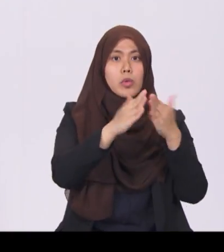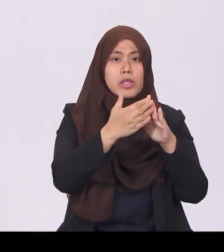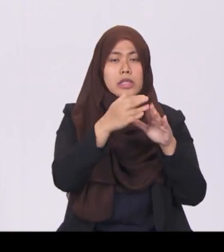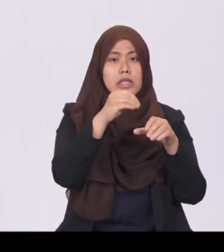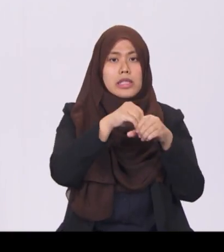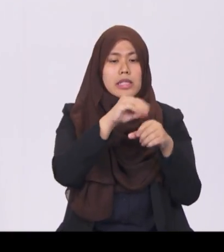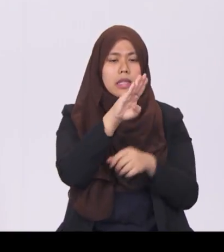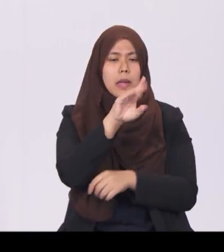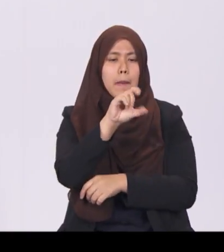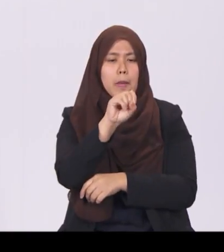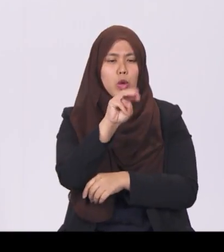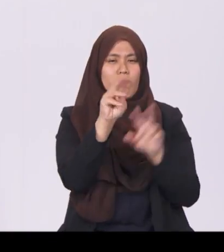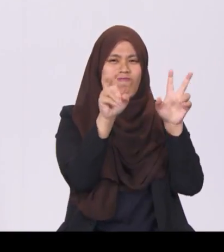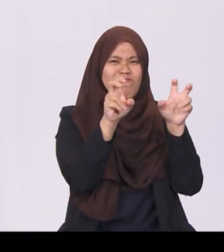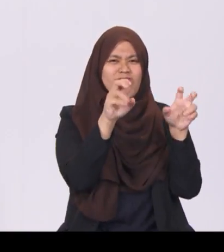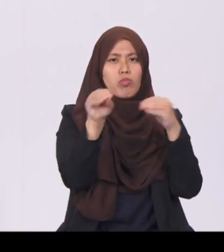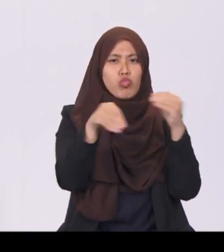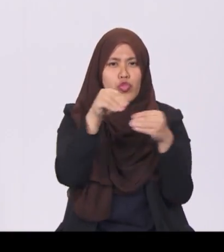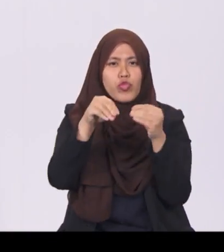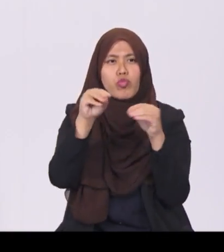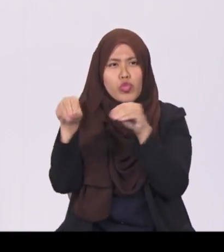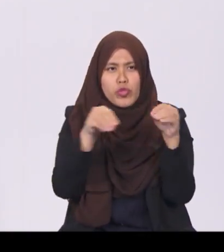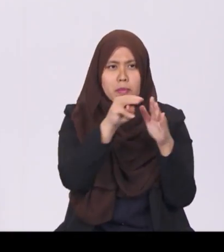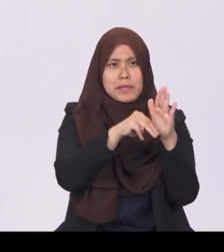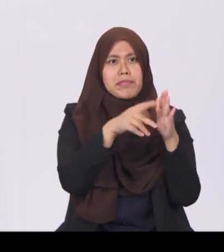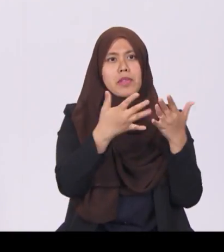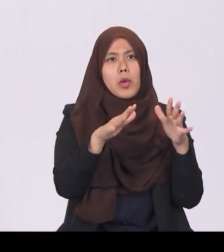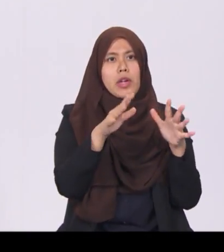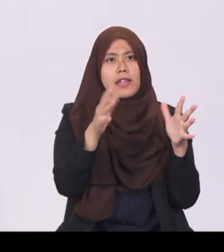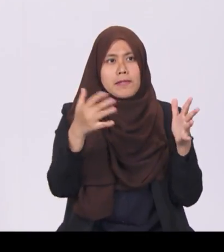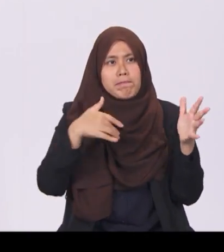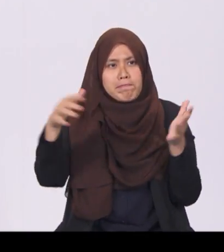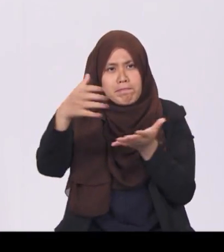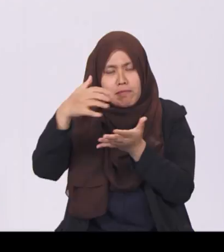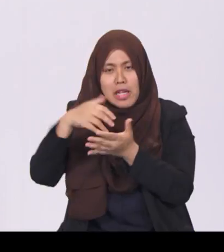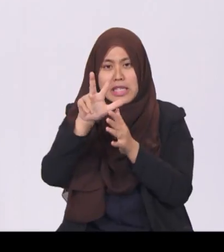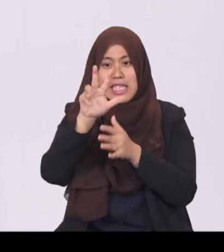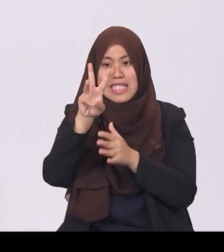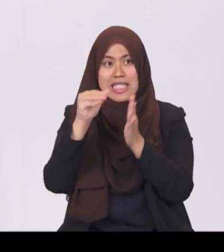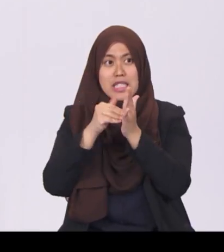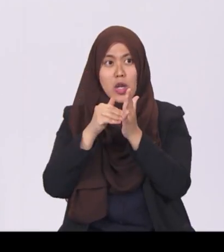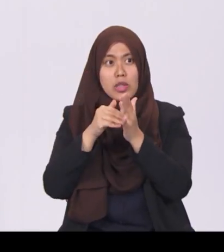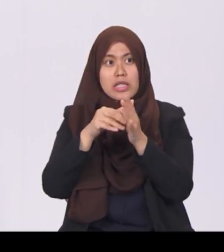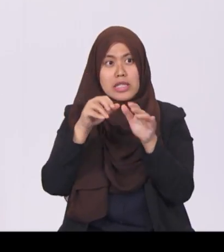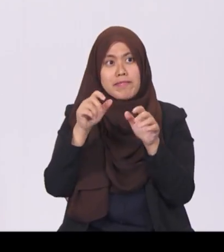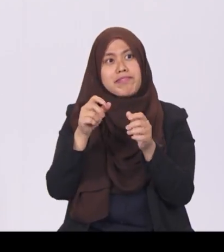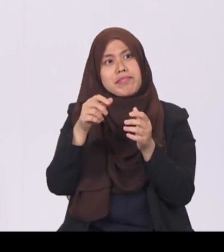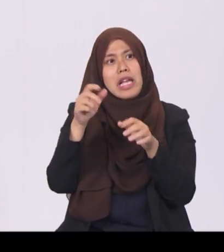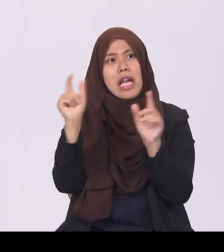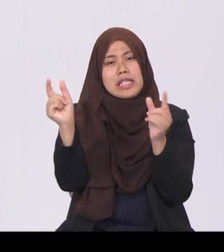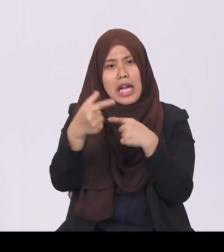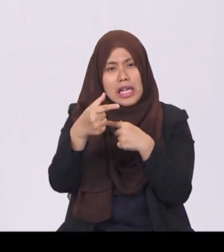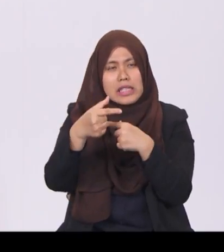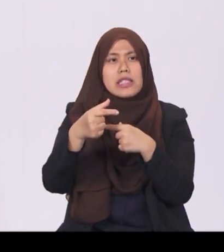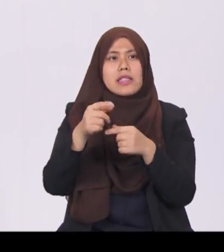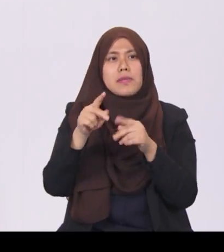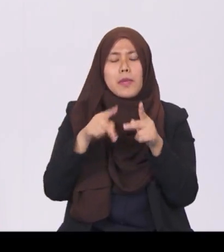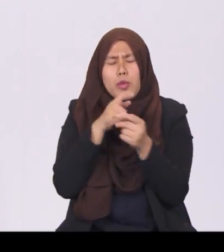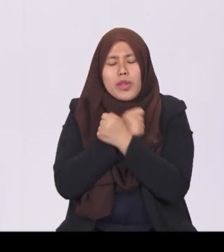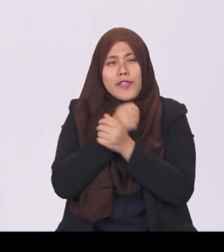has brought together 36,000 garden enthusiasts to cultivate more than 1,300 gardens all